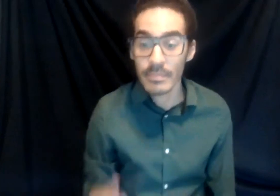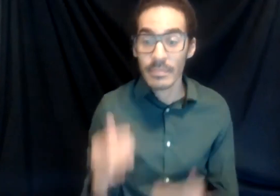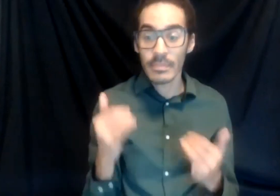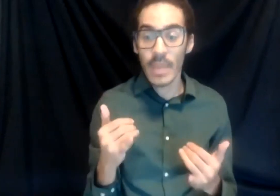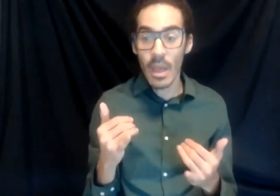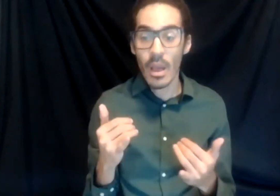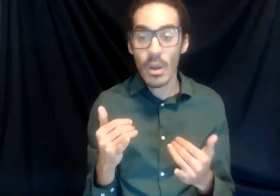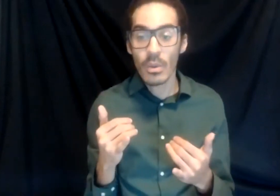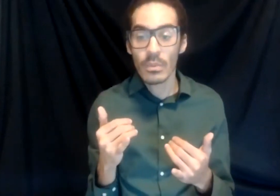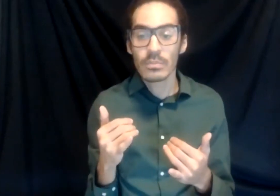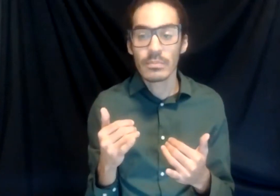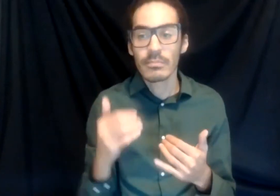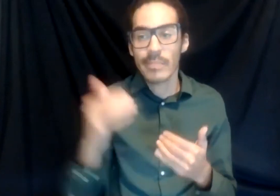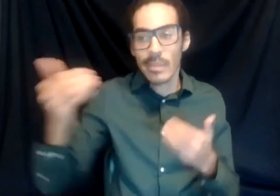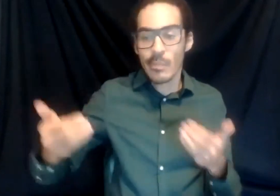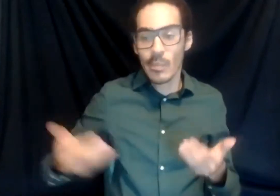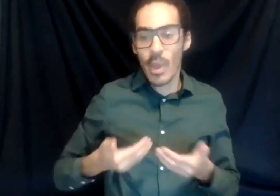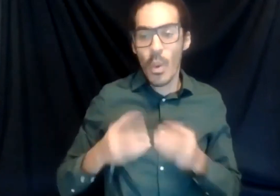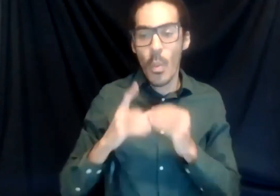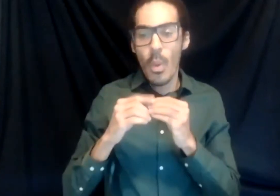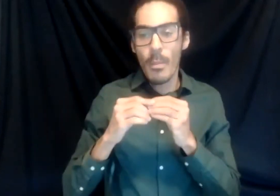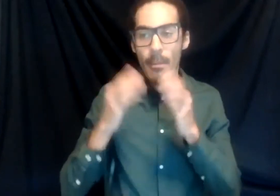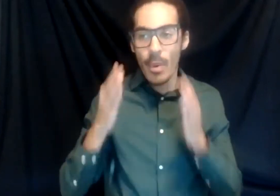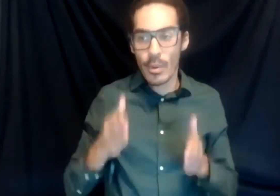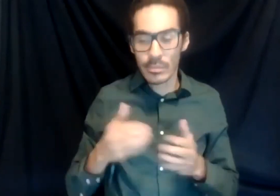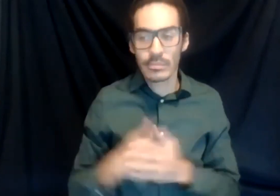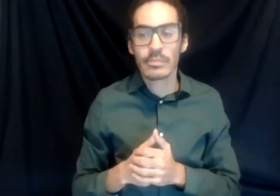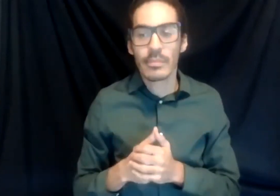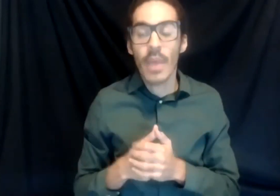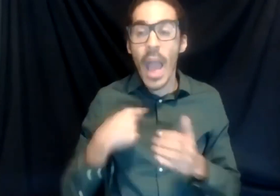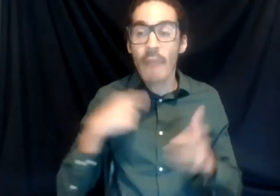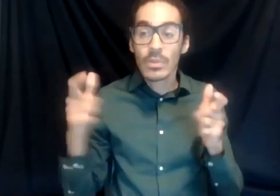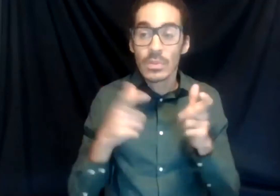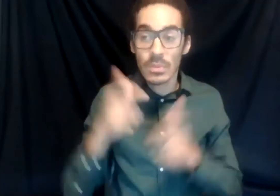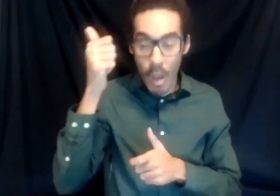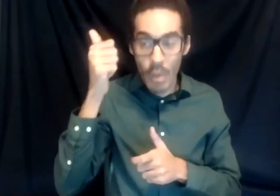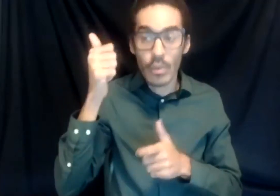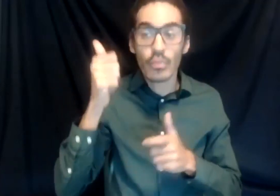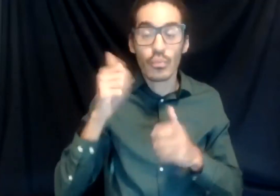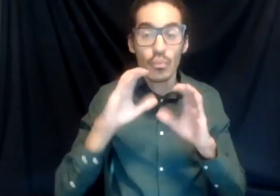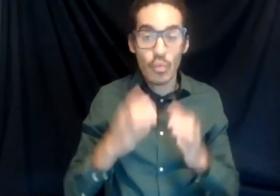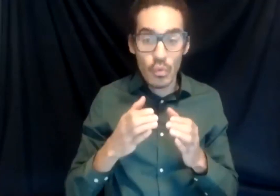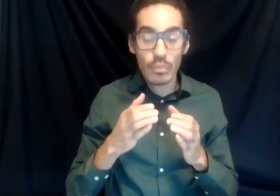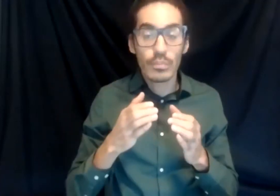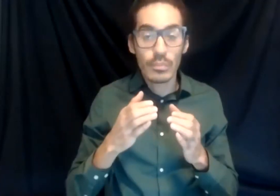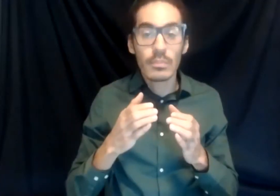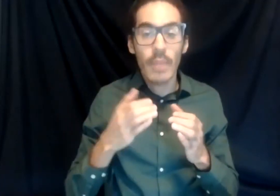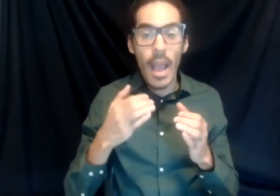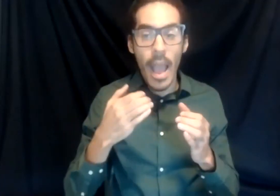person on. Since we're a smaller group, I'm going to have the participant, sorry, the audience members introduce